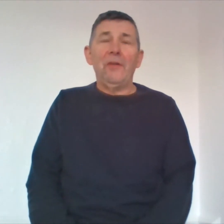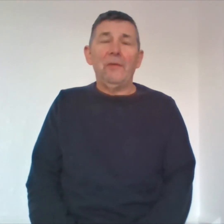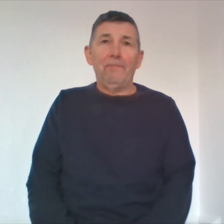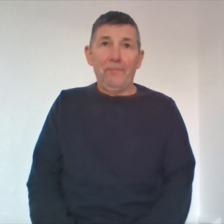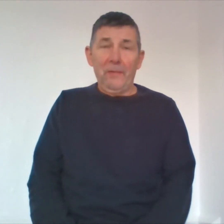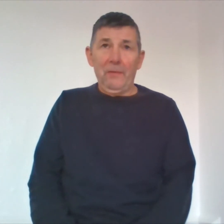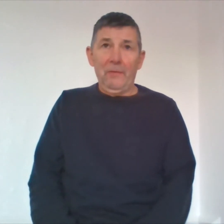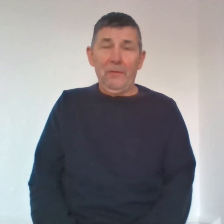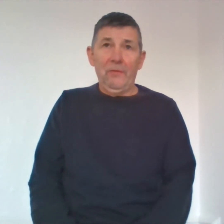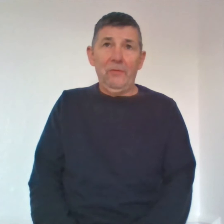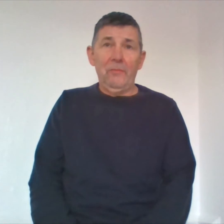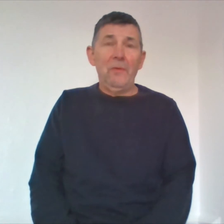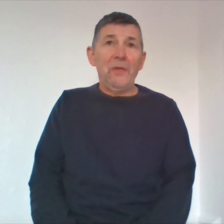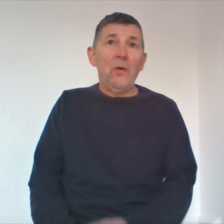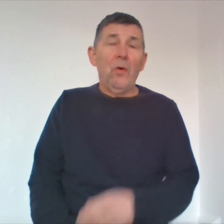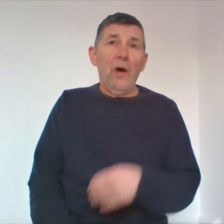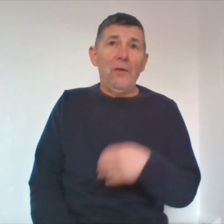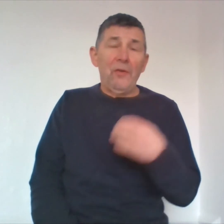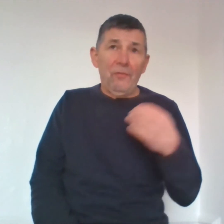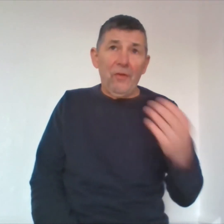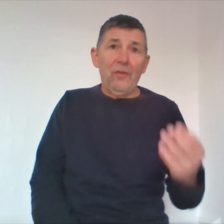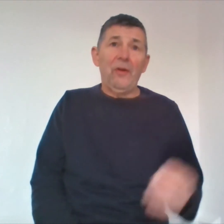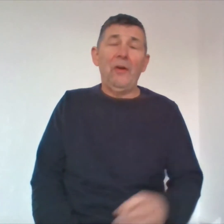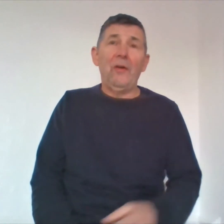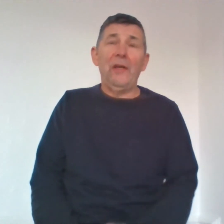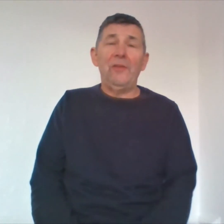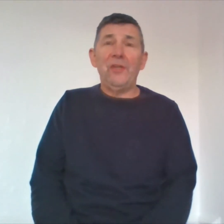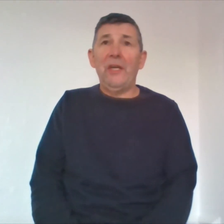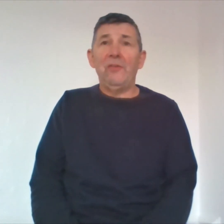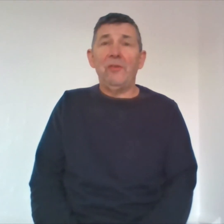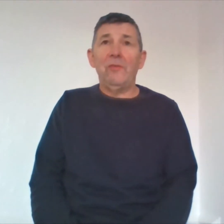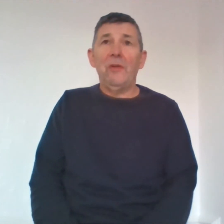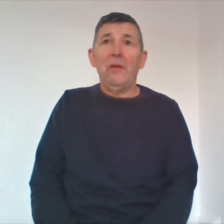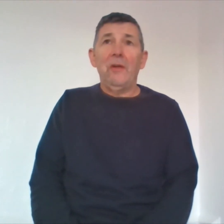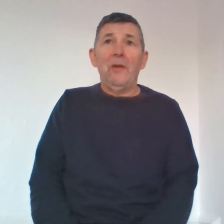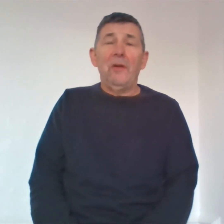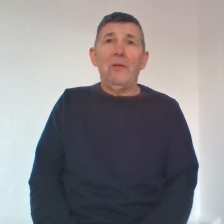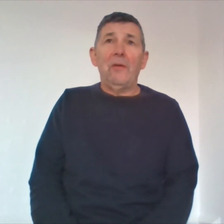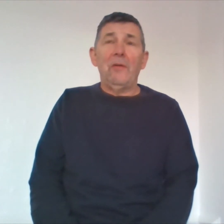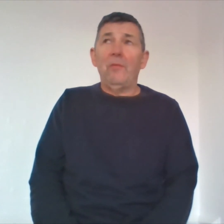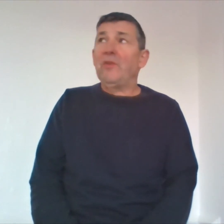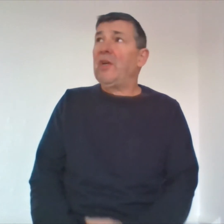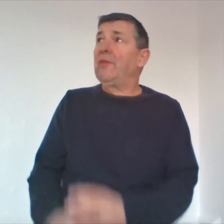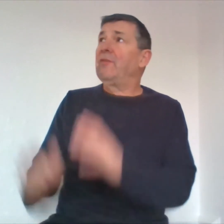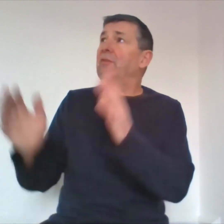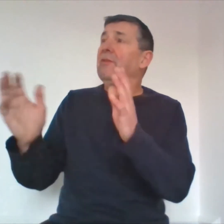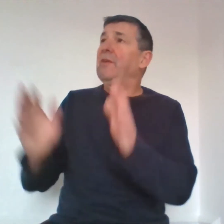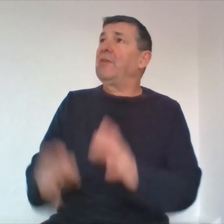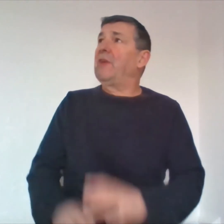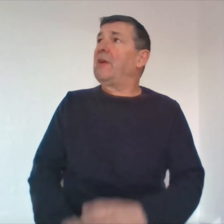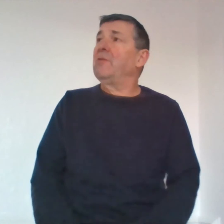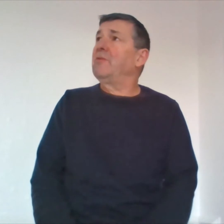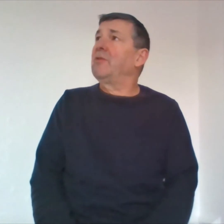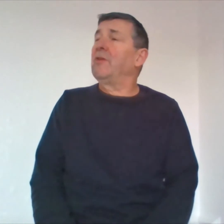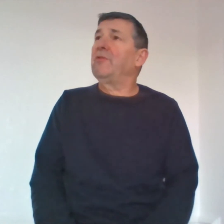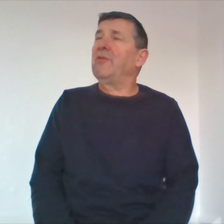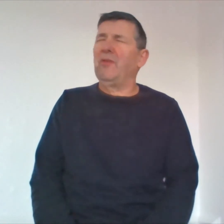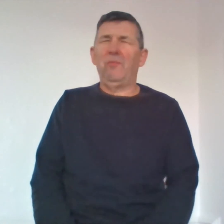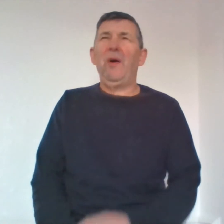to maybe go and further her education uh when she had the certificate saying she was a nurse she thought why